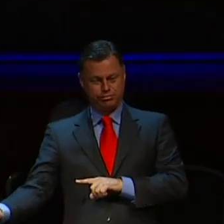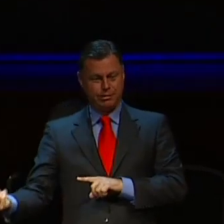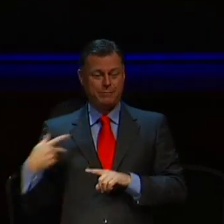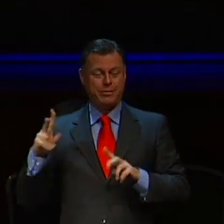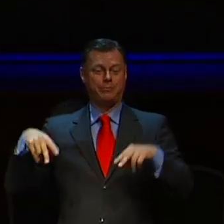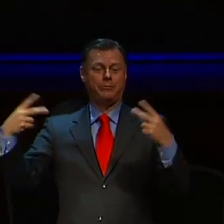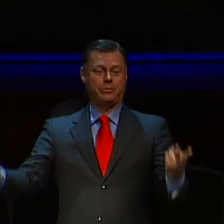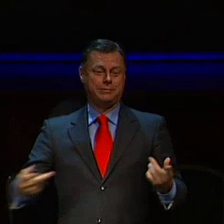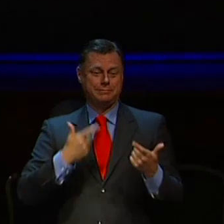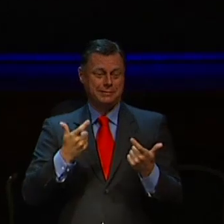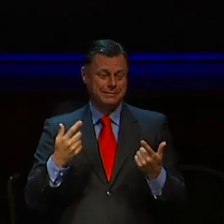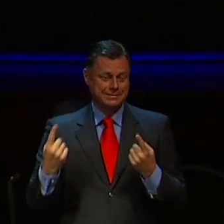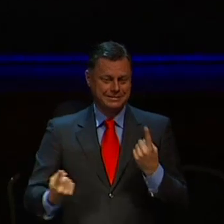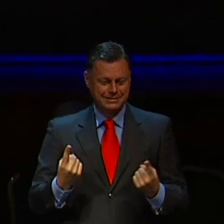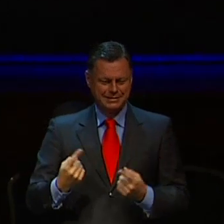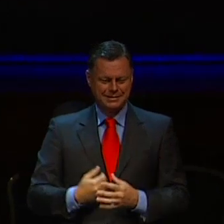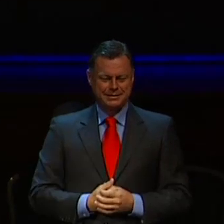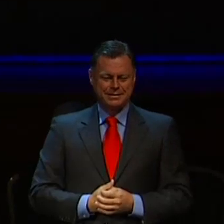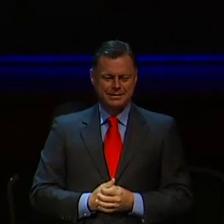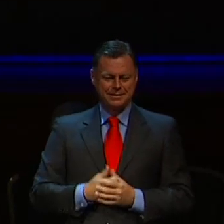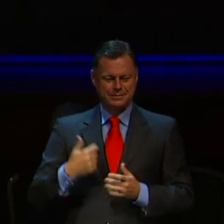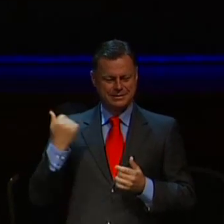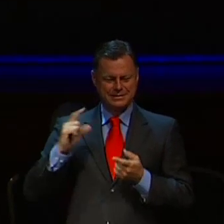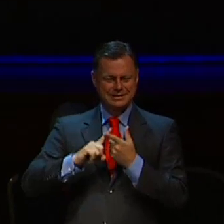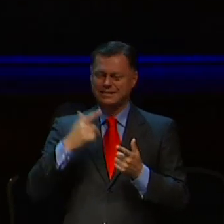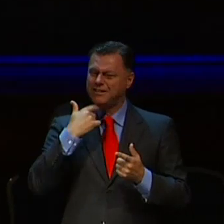we still hugged each other, and nobody got hurt.